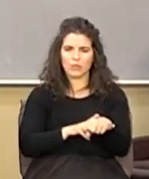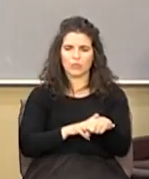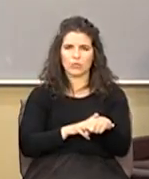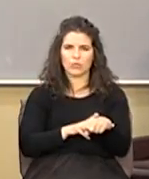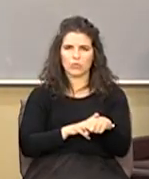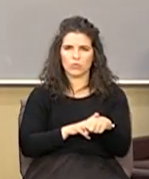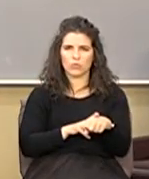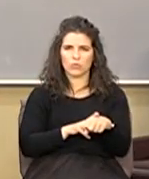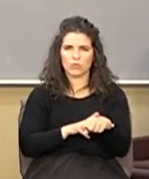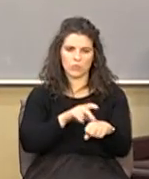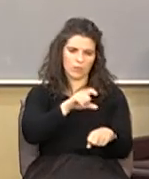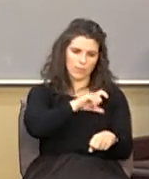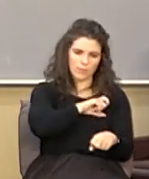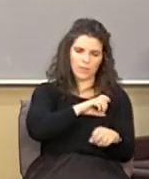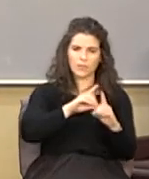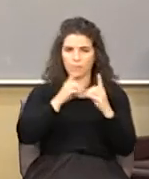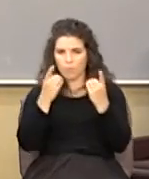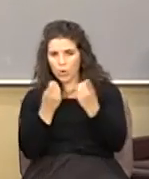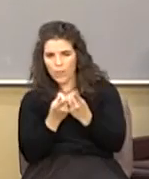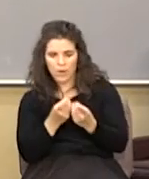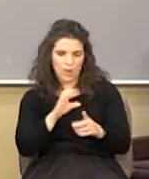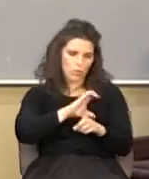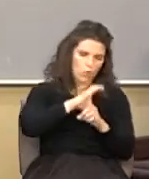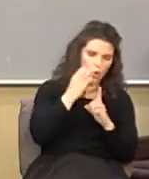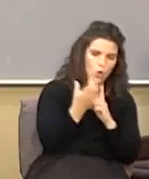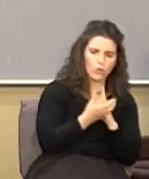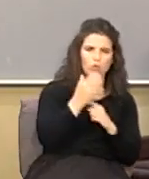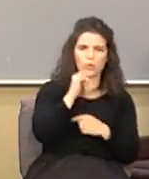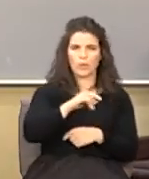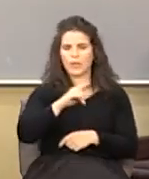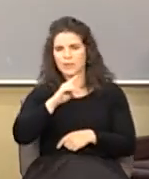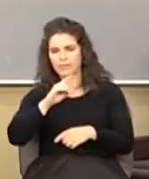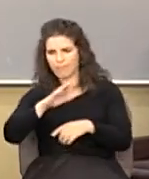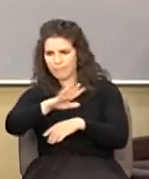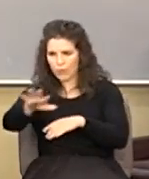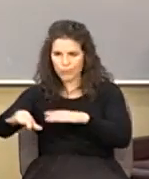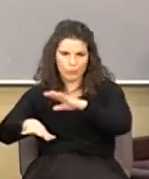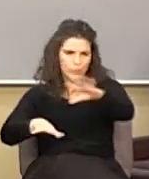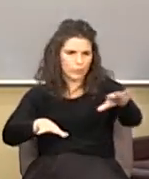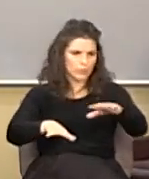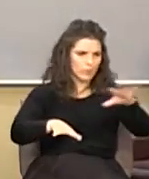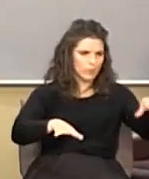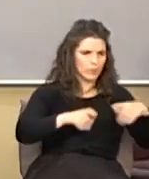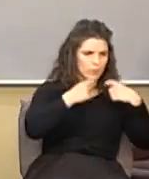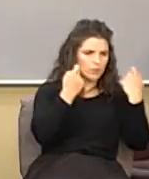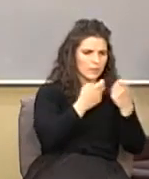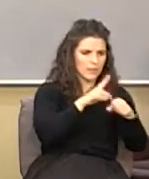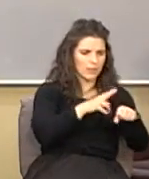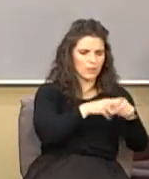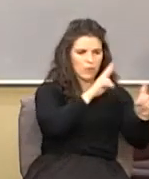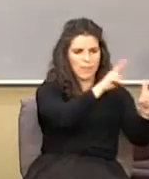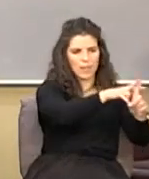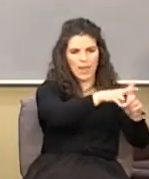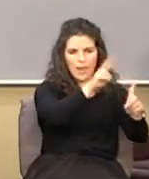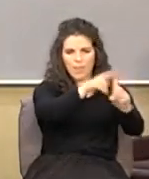the police department the culture those are the arenas where your old sin nature is applying itself